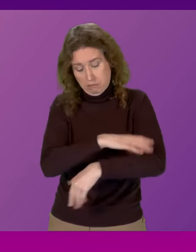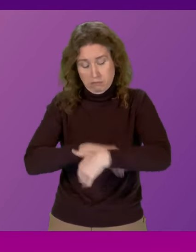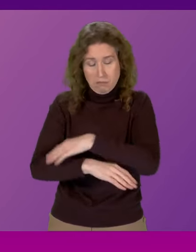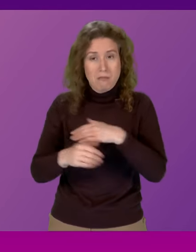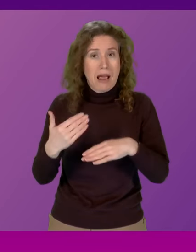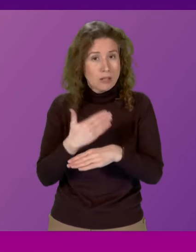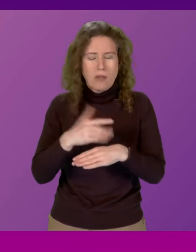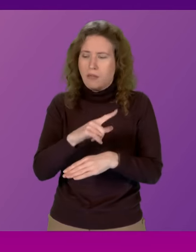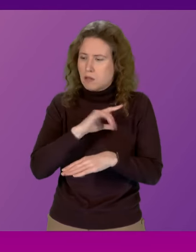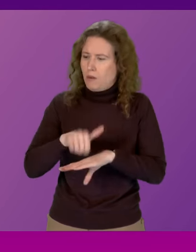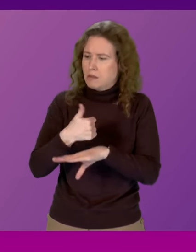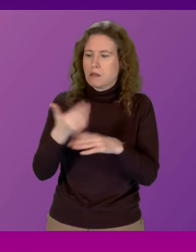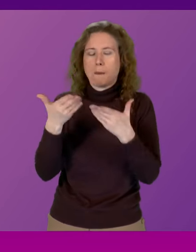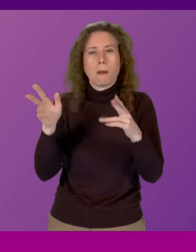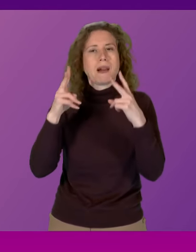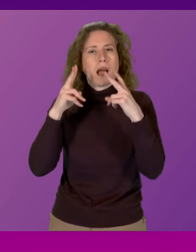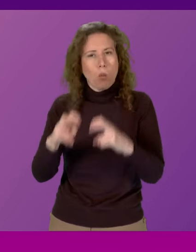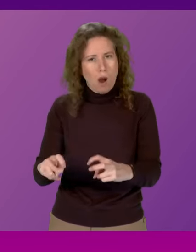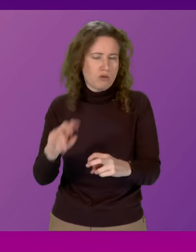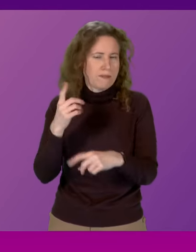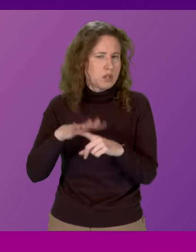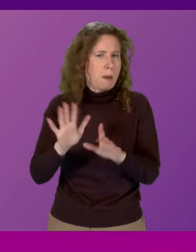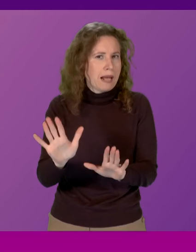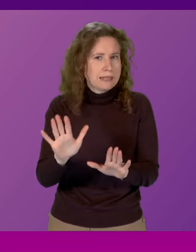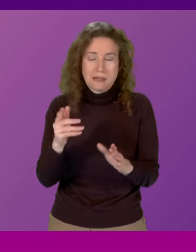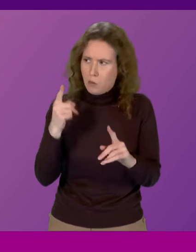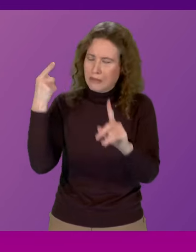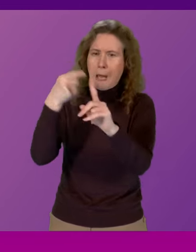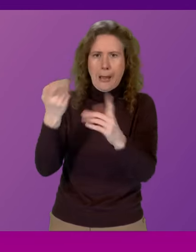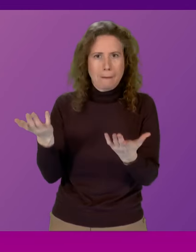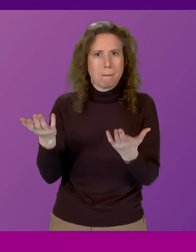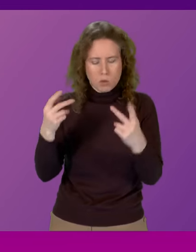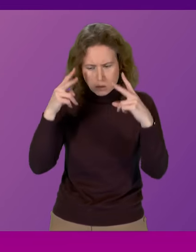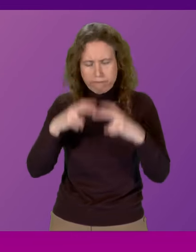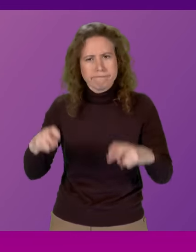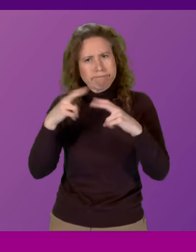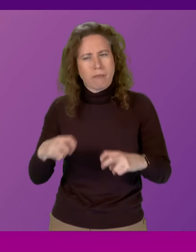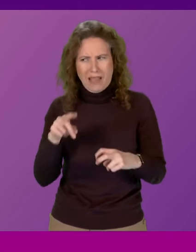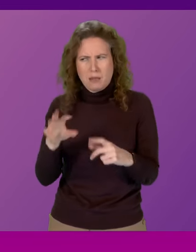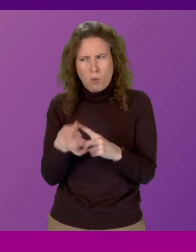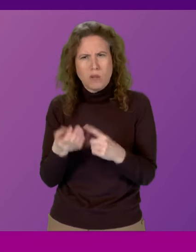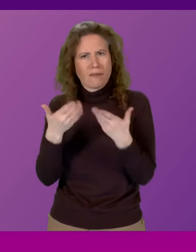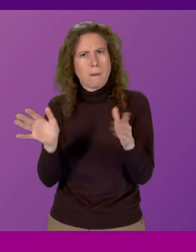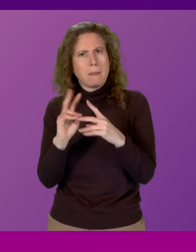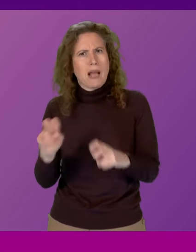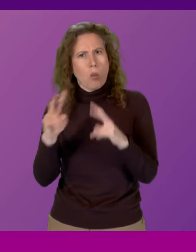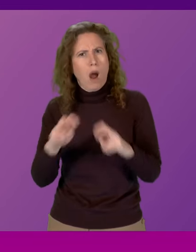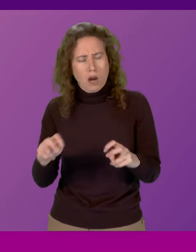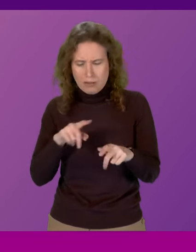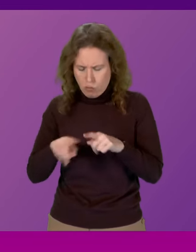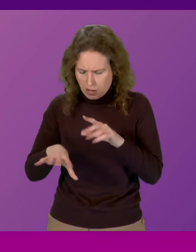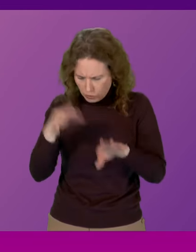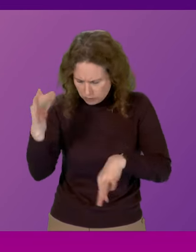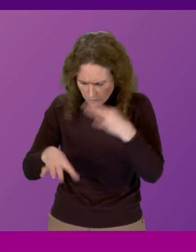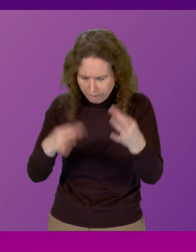why we established the public inquiry in the very first place. The entire purpose, the entire point of a public inquiry is to get to the